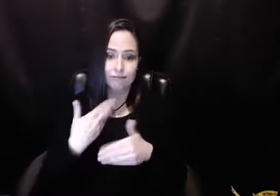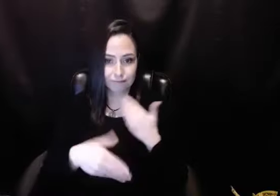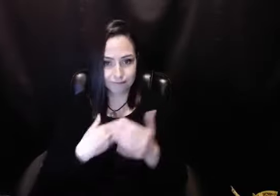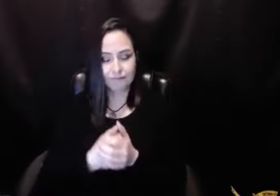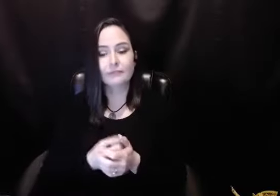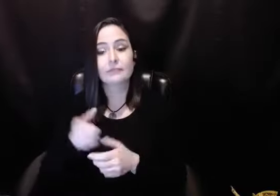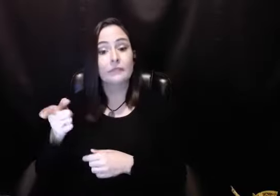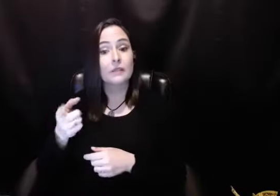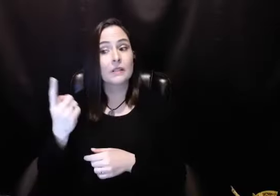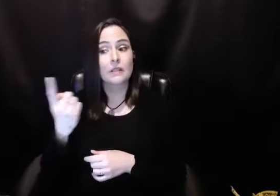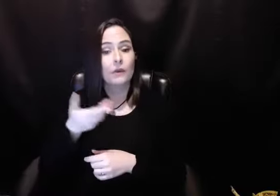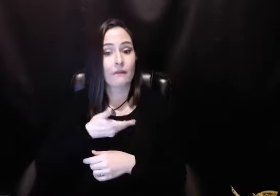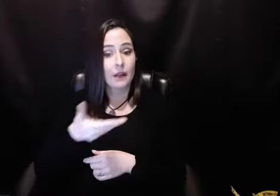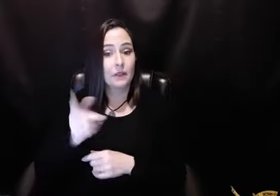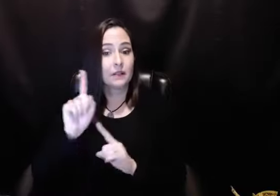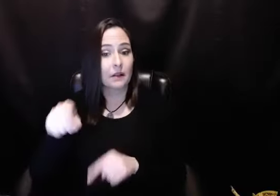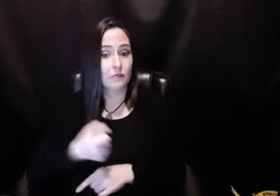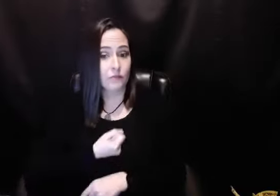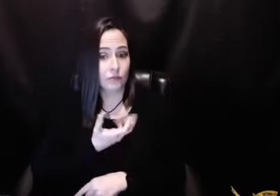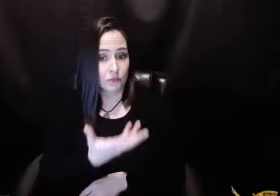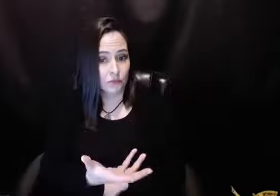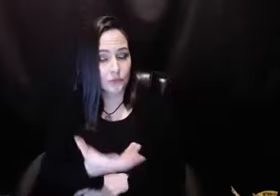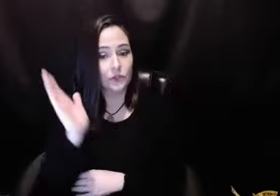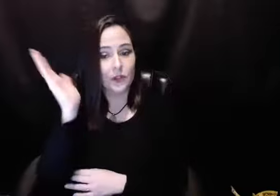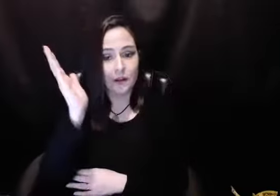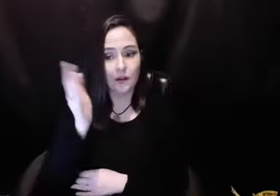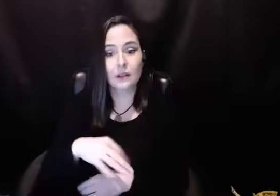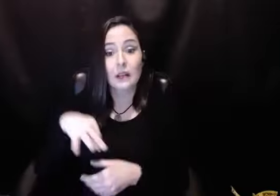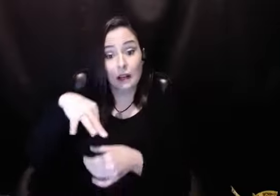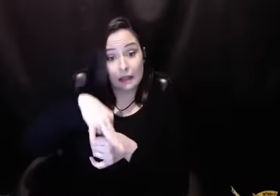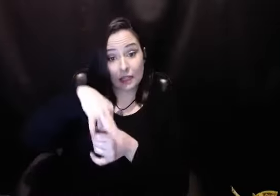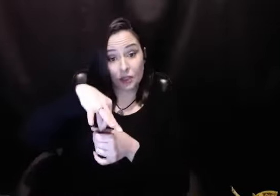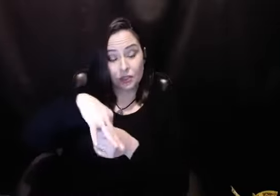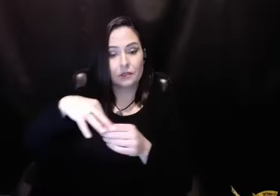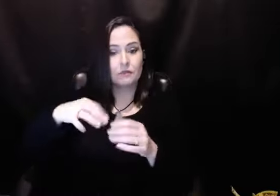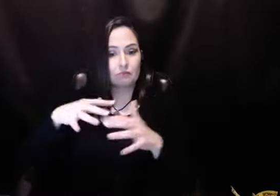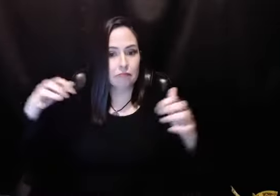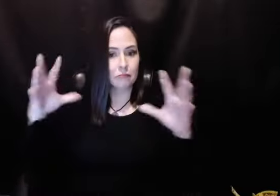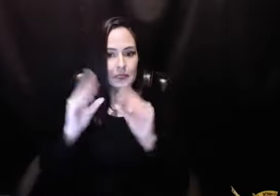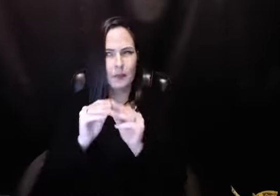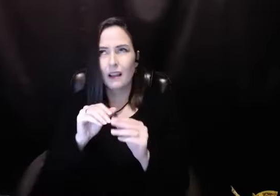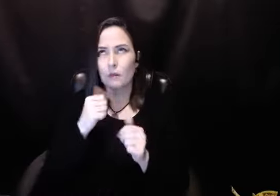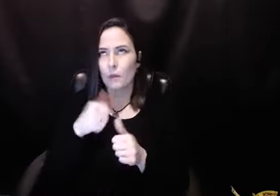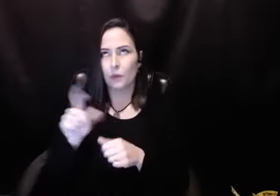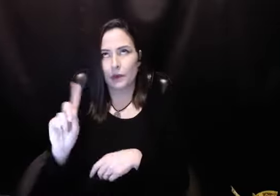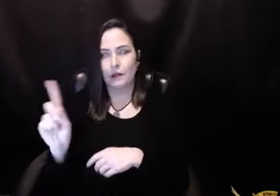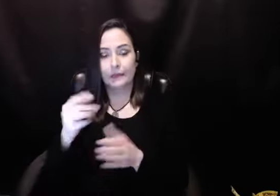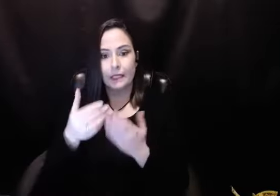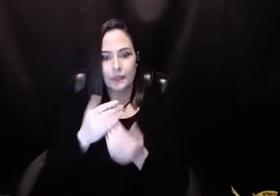that ring. Jump ahead years later. I get invited to share at an election